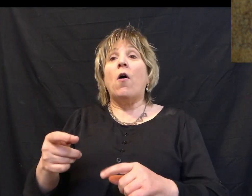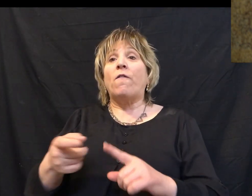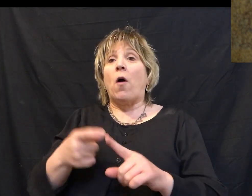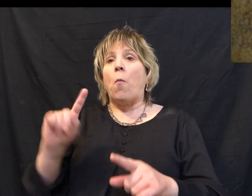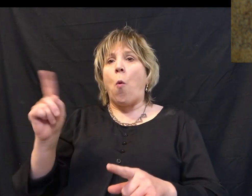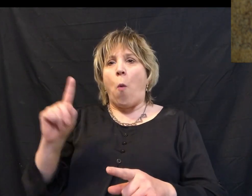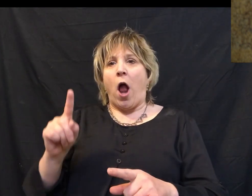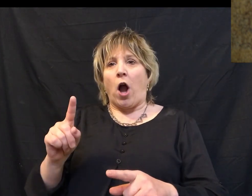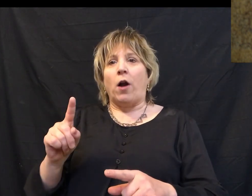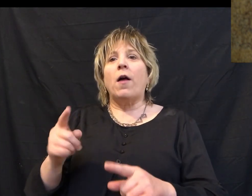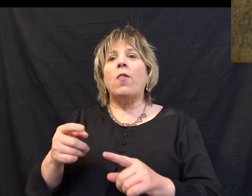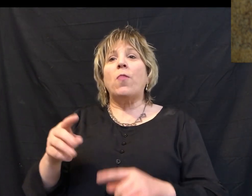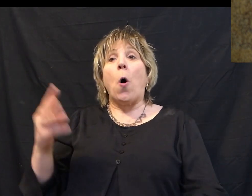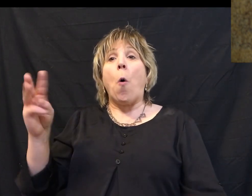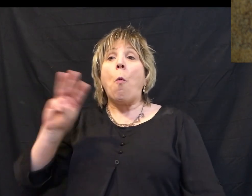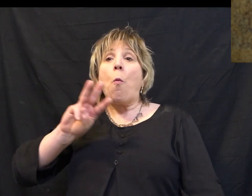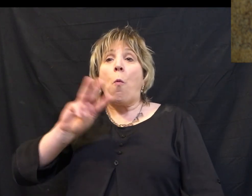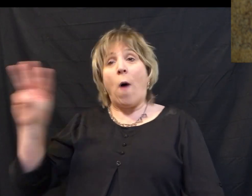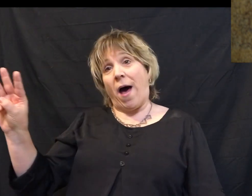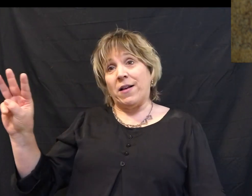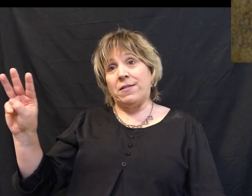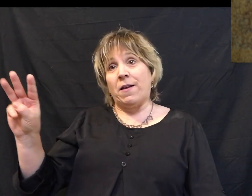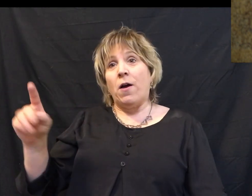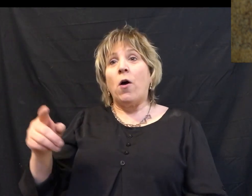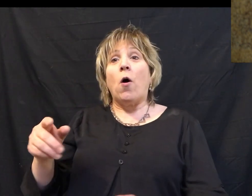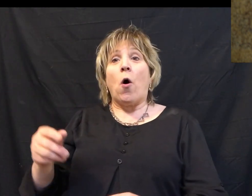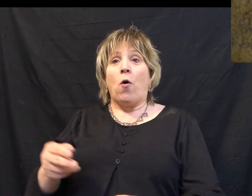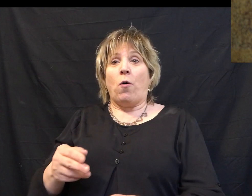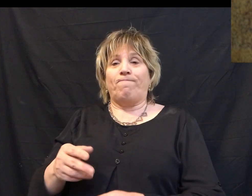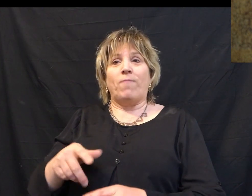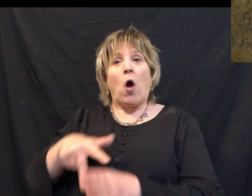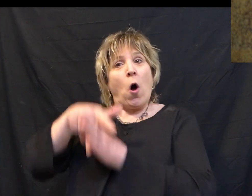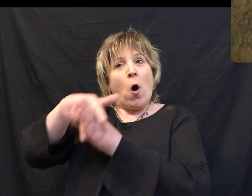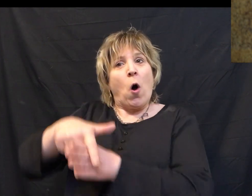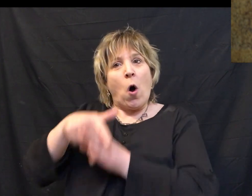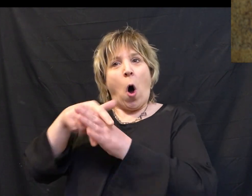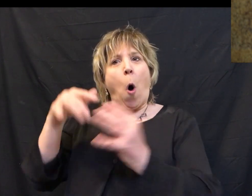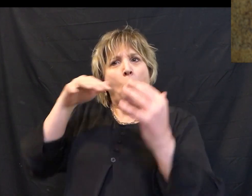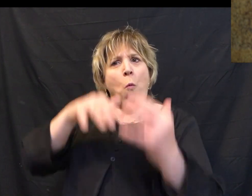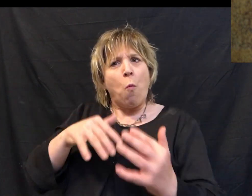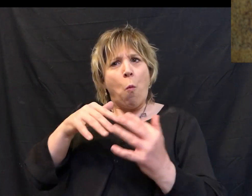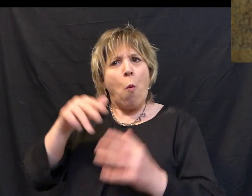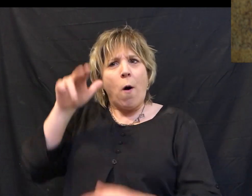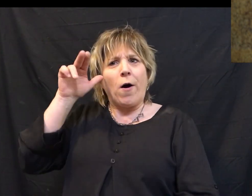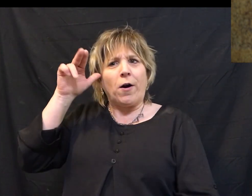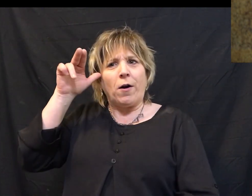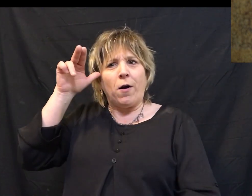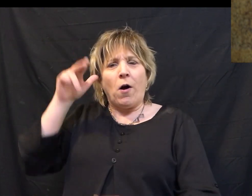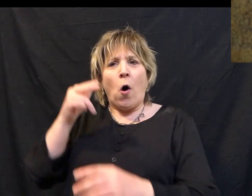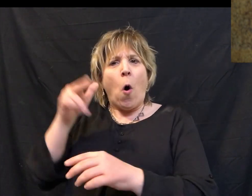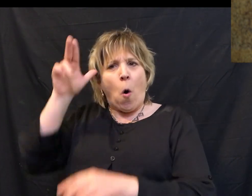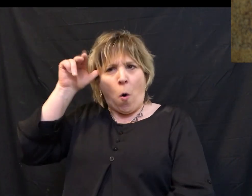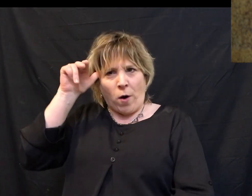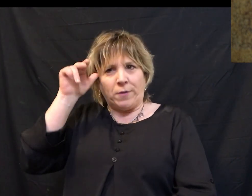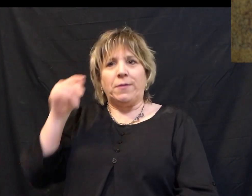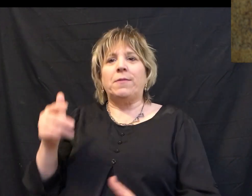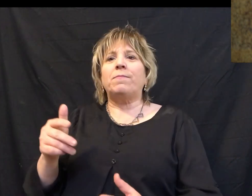come from the West, riding a stallion war horse, leading a legion of soldiers designed